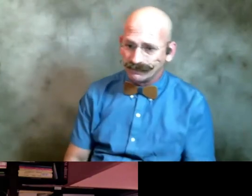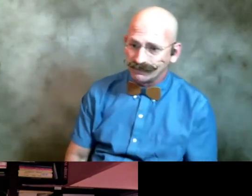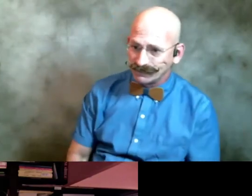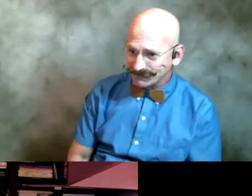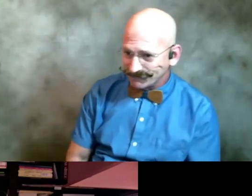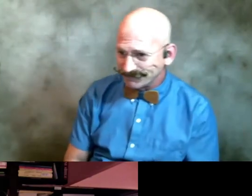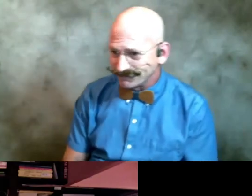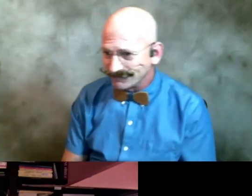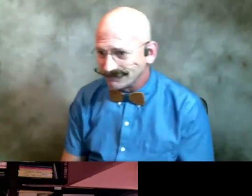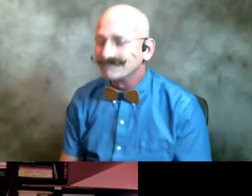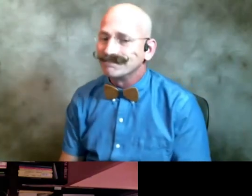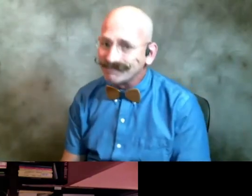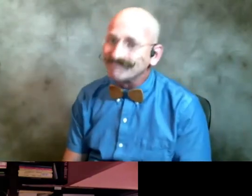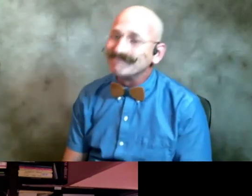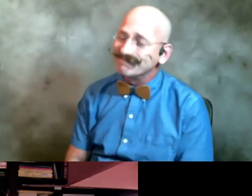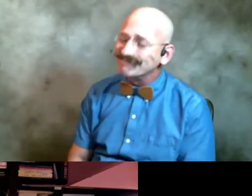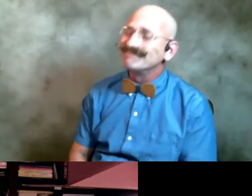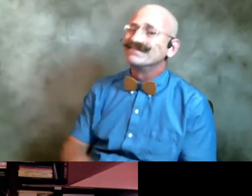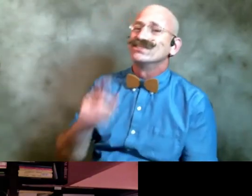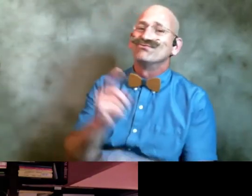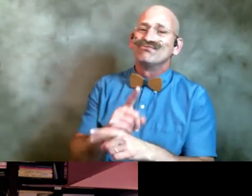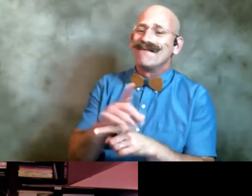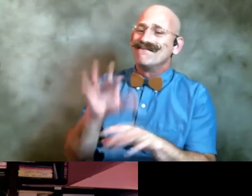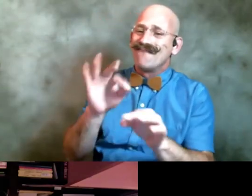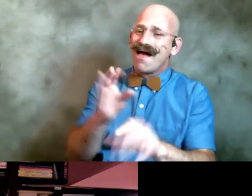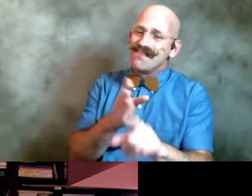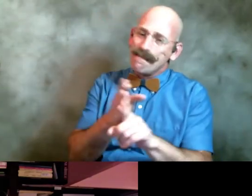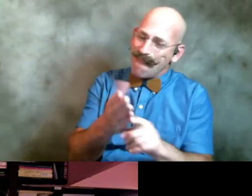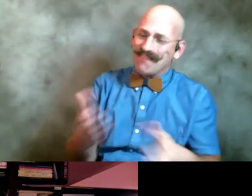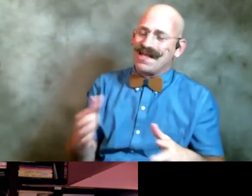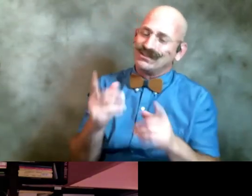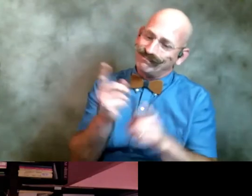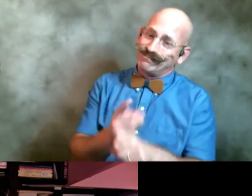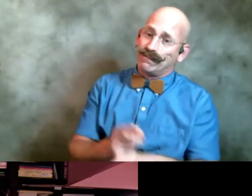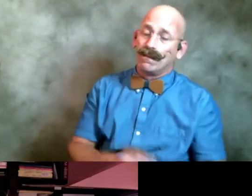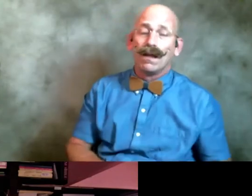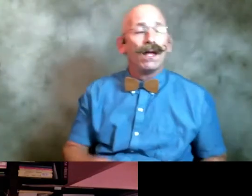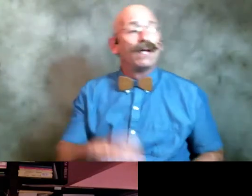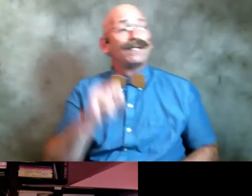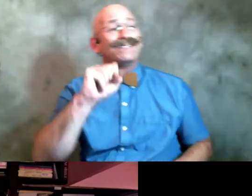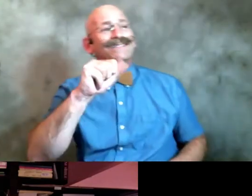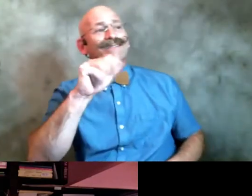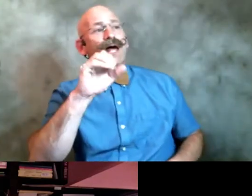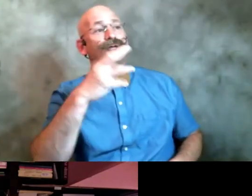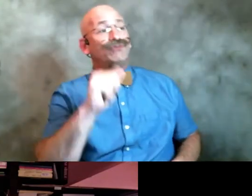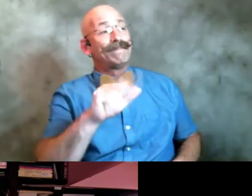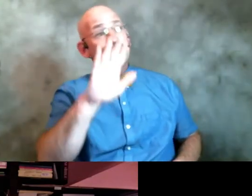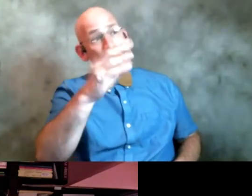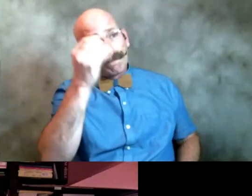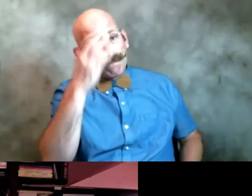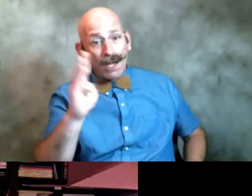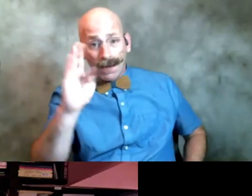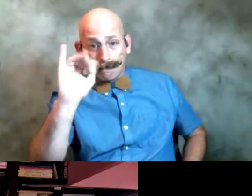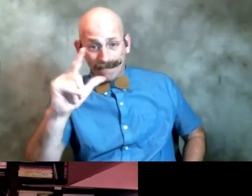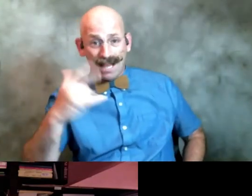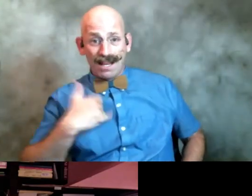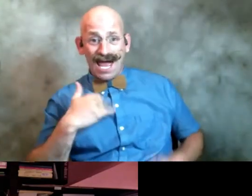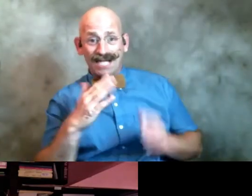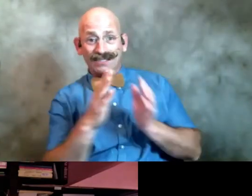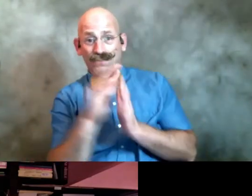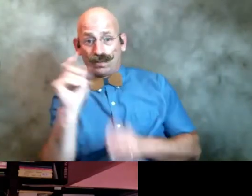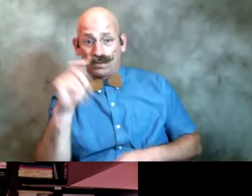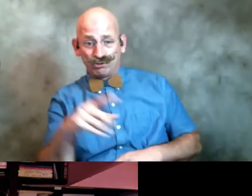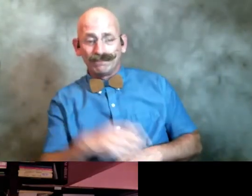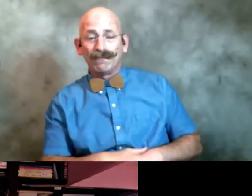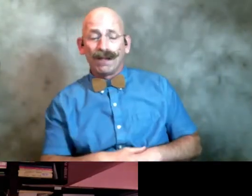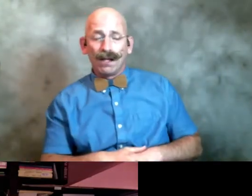things that they're the main things that could pull there yeah hey dord this is sasha again um bill has a question for